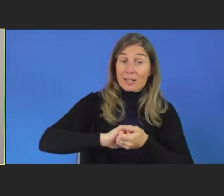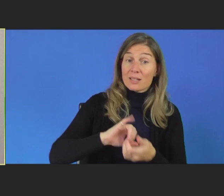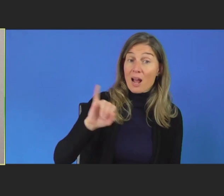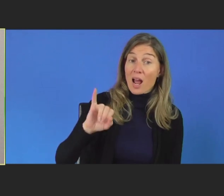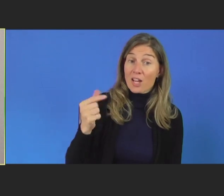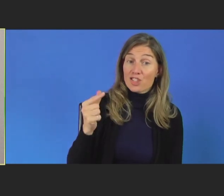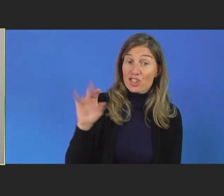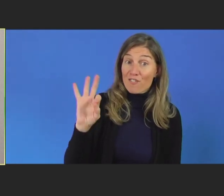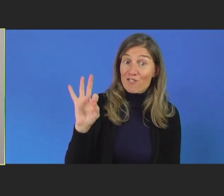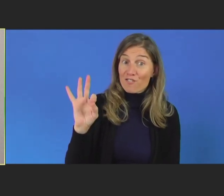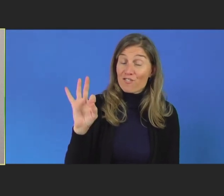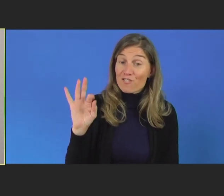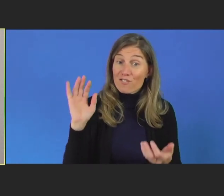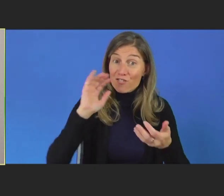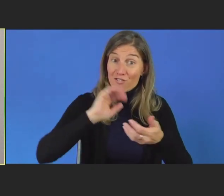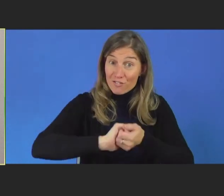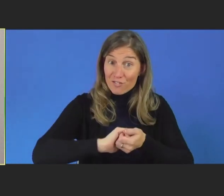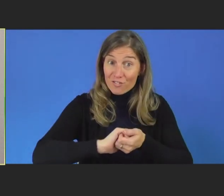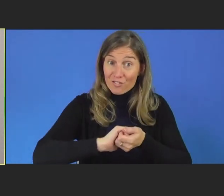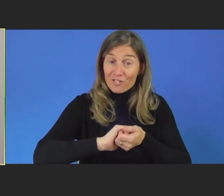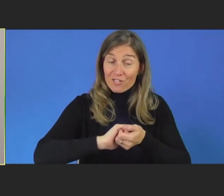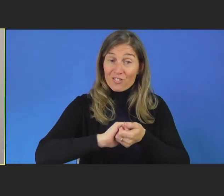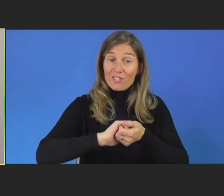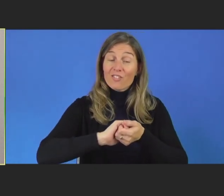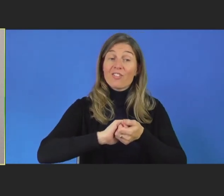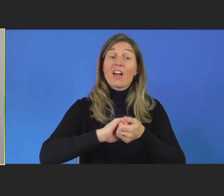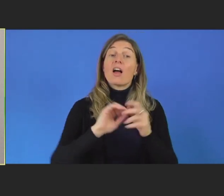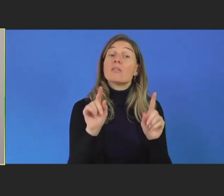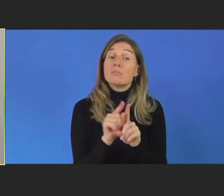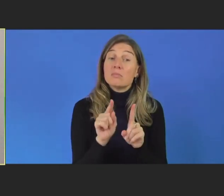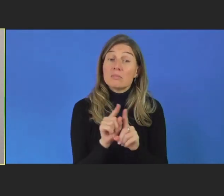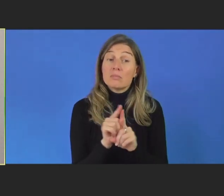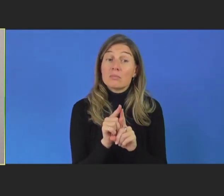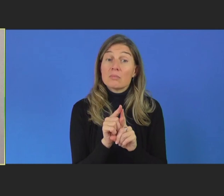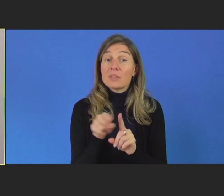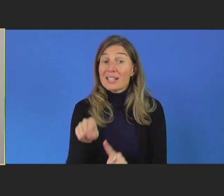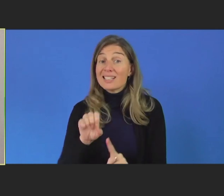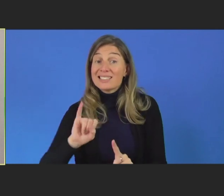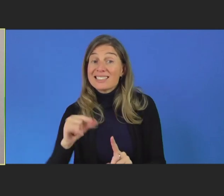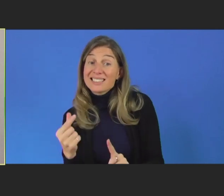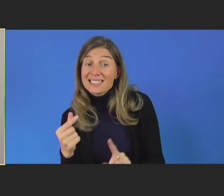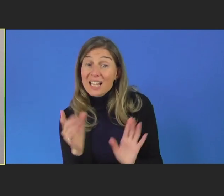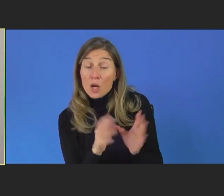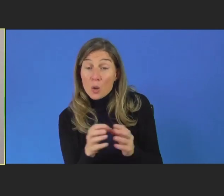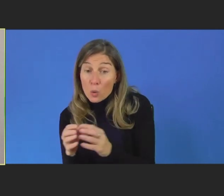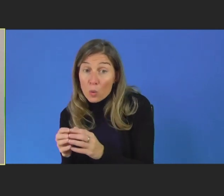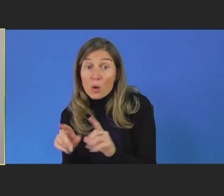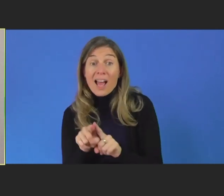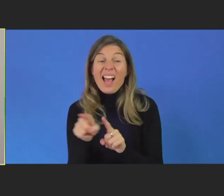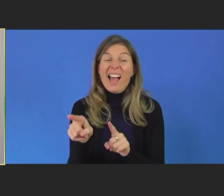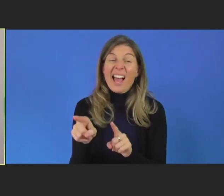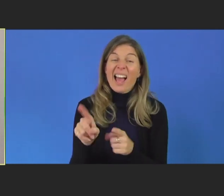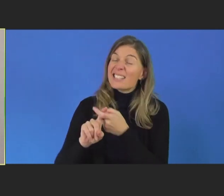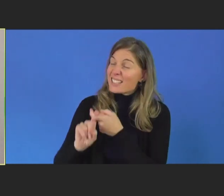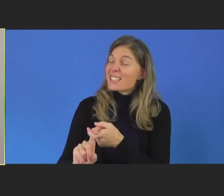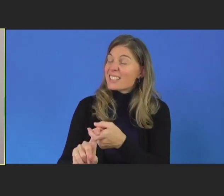certainly the particular special interest group and the standing group on accessibility with the Internet